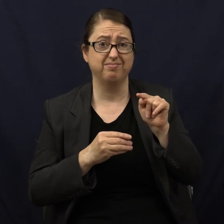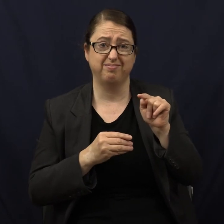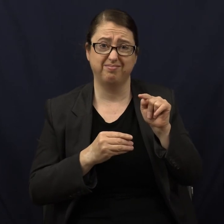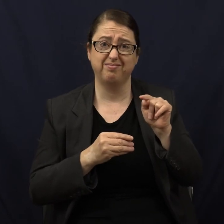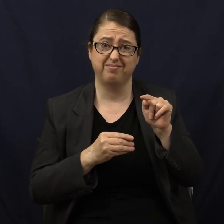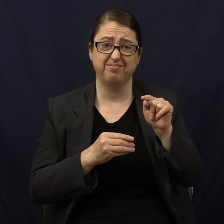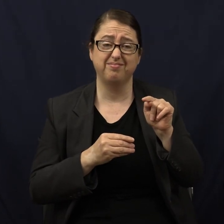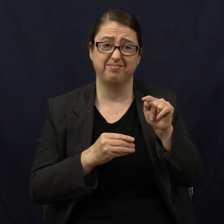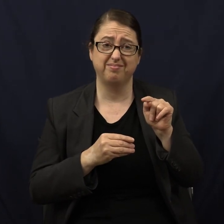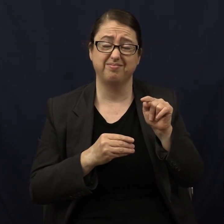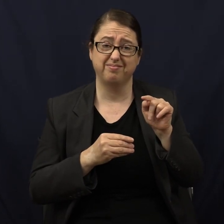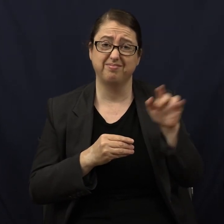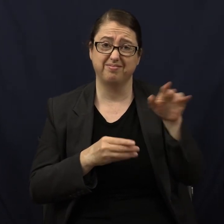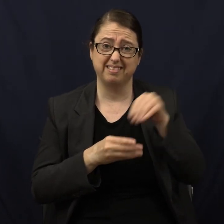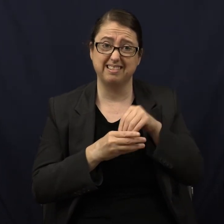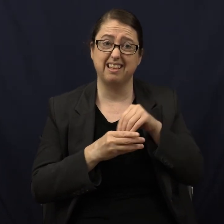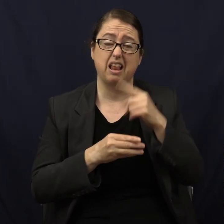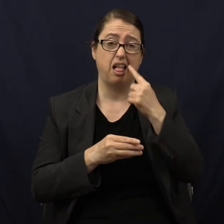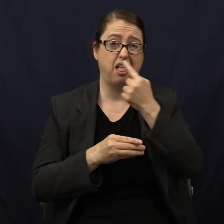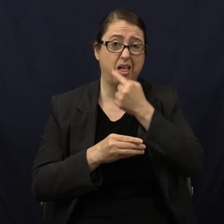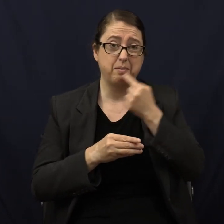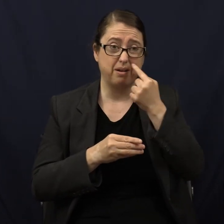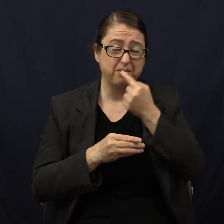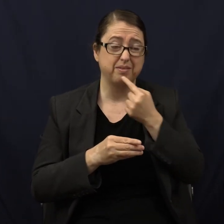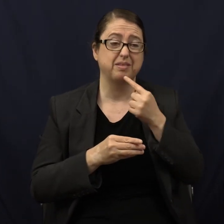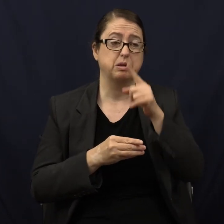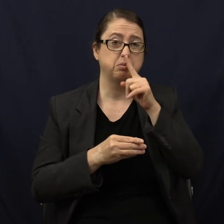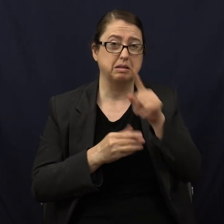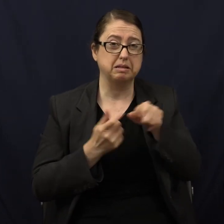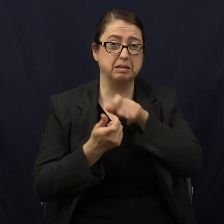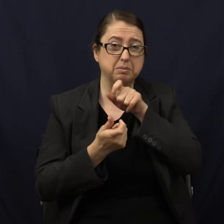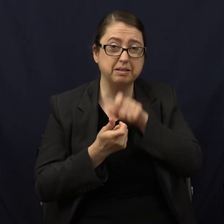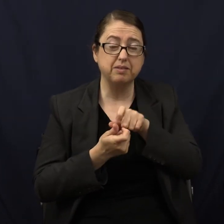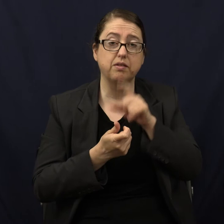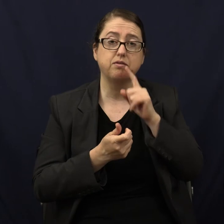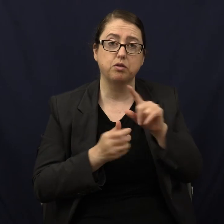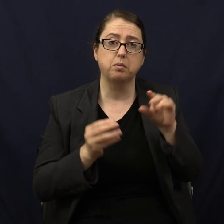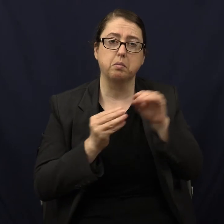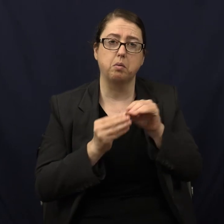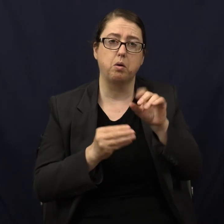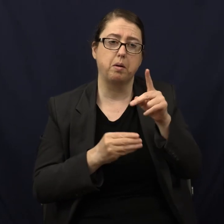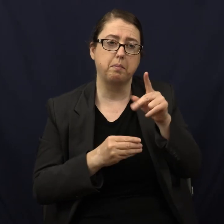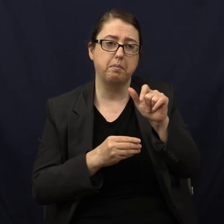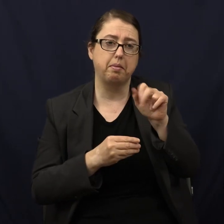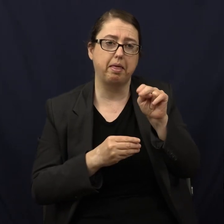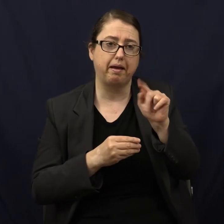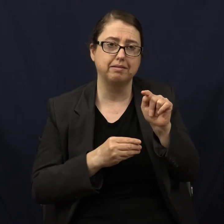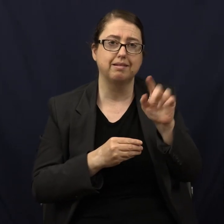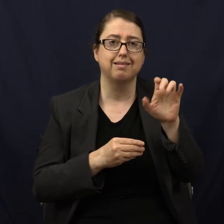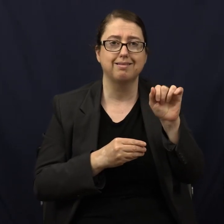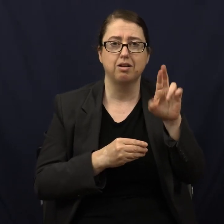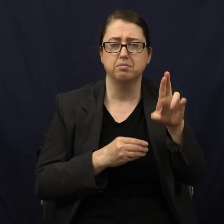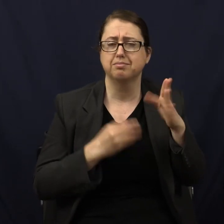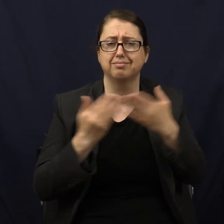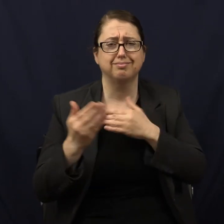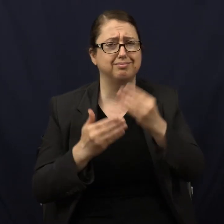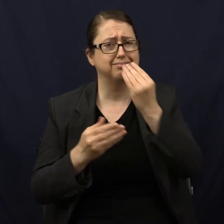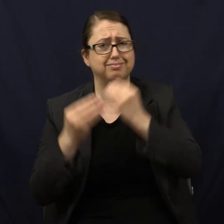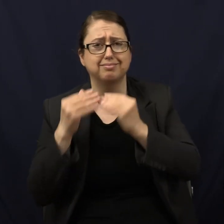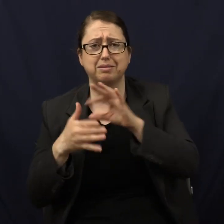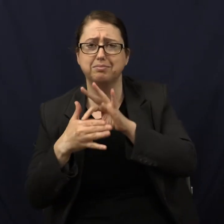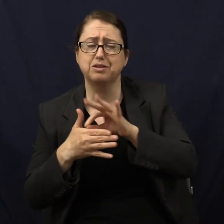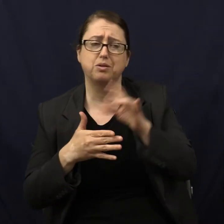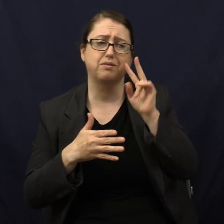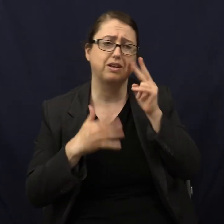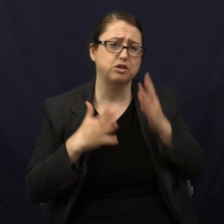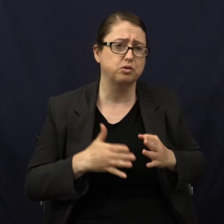saliva has salivary amylase, which is a enzyme specifically designed for plant carbohydrate. Whether you eat meat or